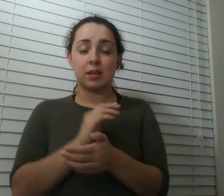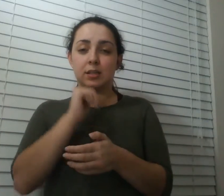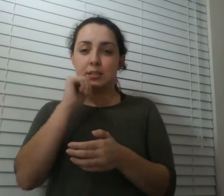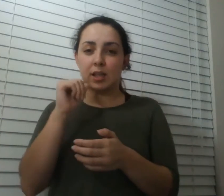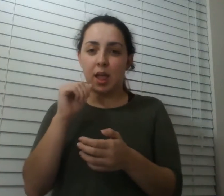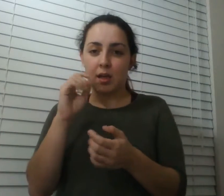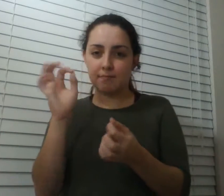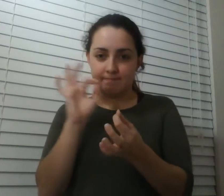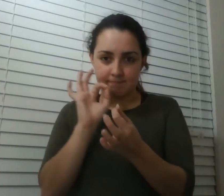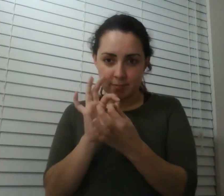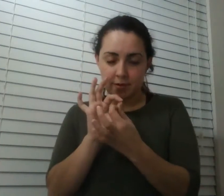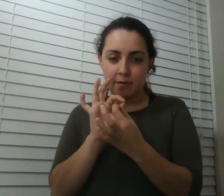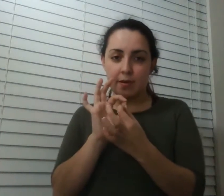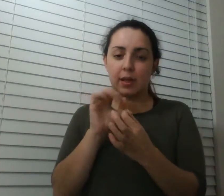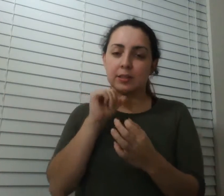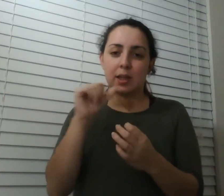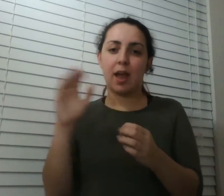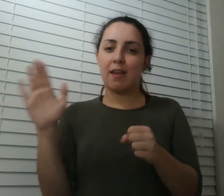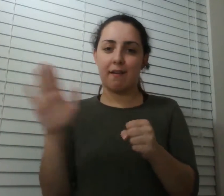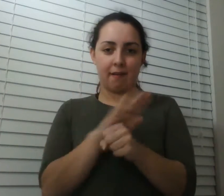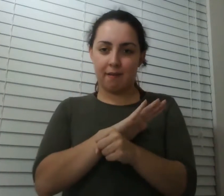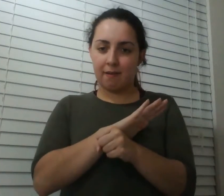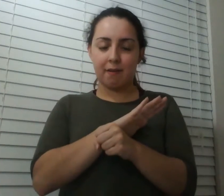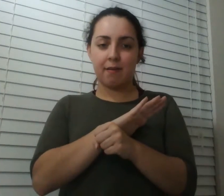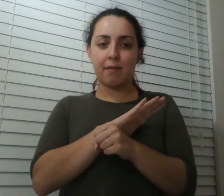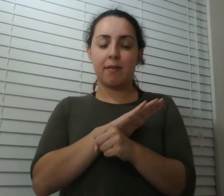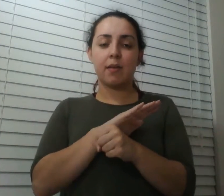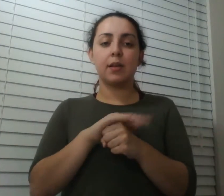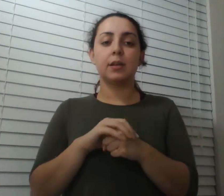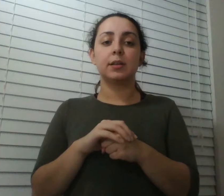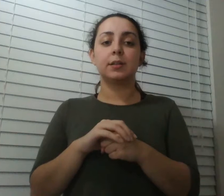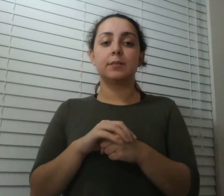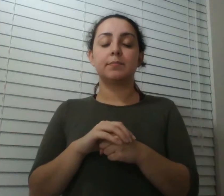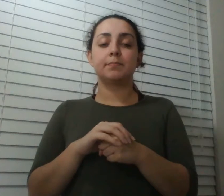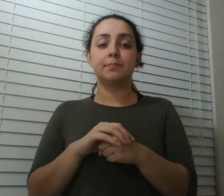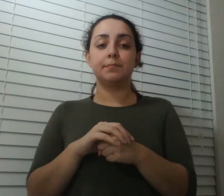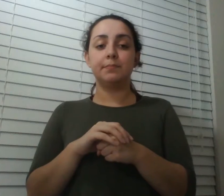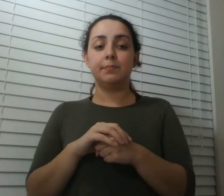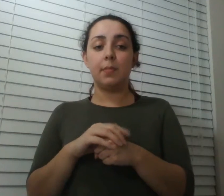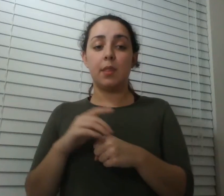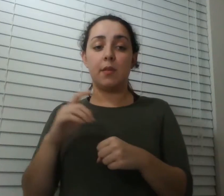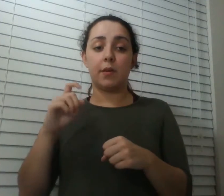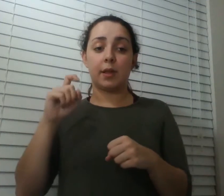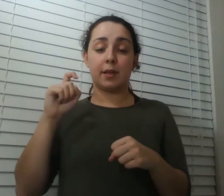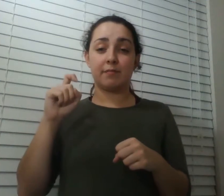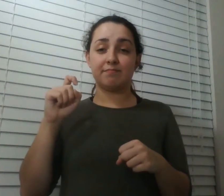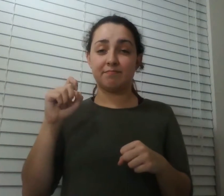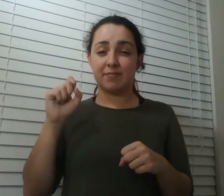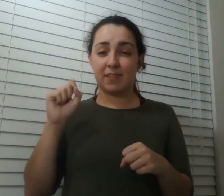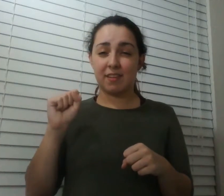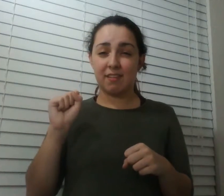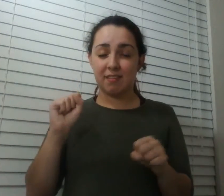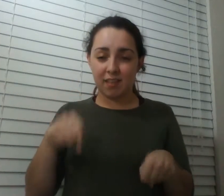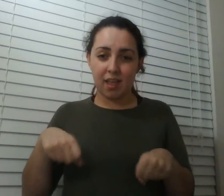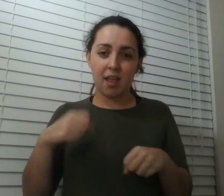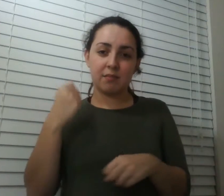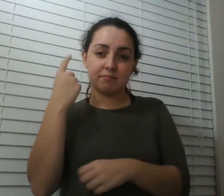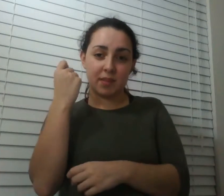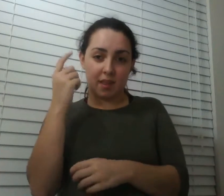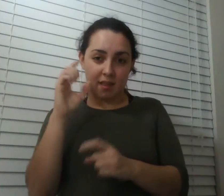isn't sufficient but he says there is a way of understanding this event he just hasn't gotten there yet but it is out there yeah